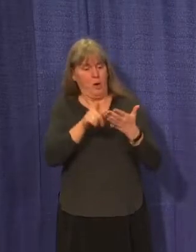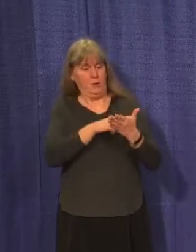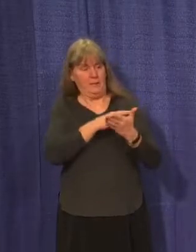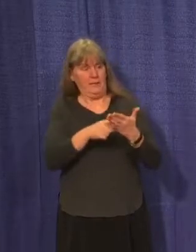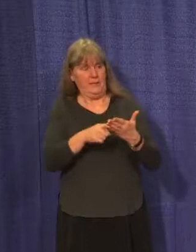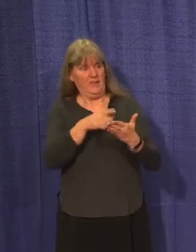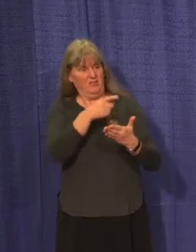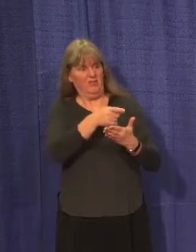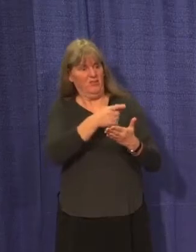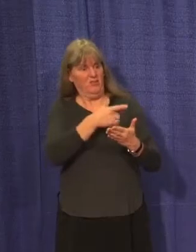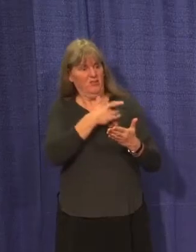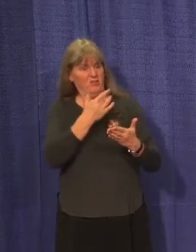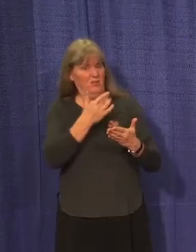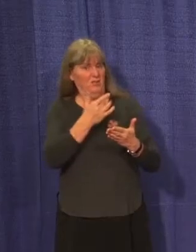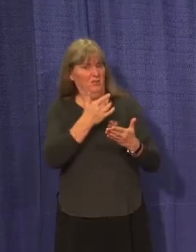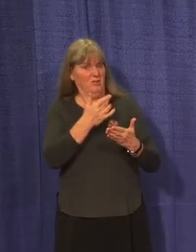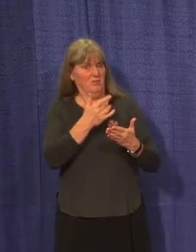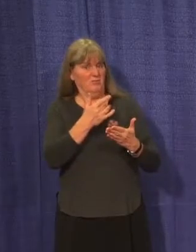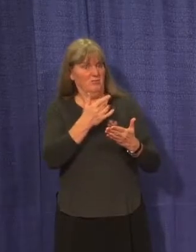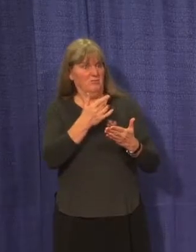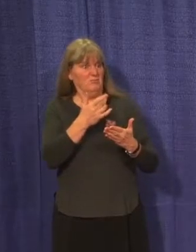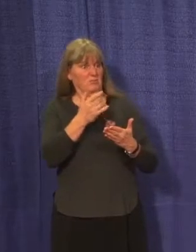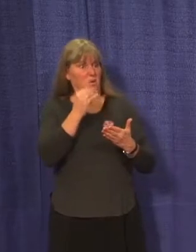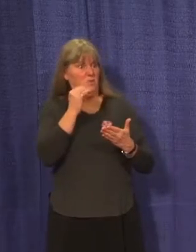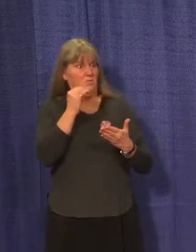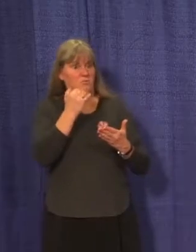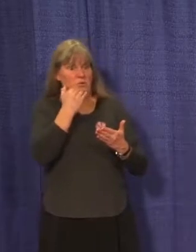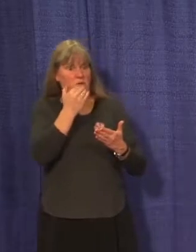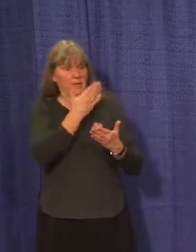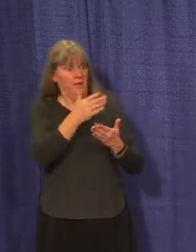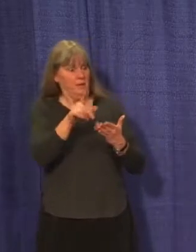is that reasonable the thing to do under the COVID guidelines